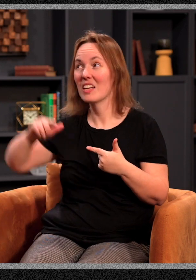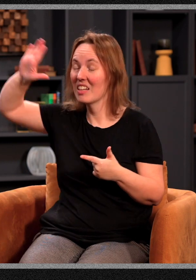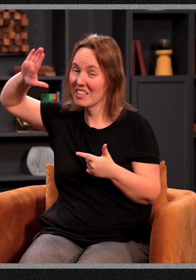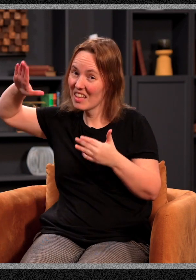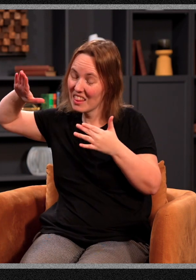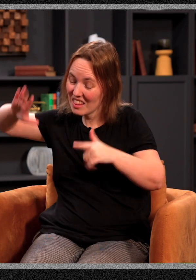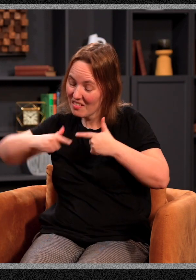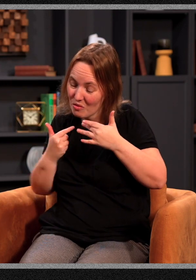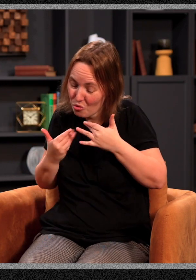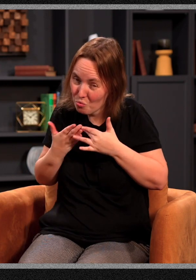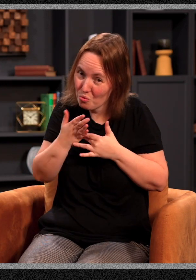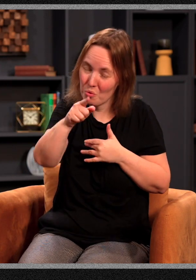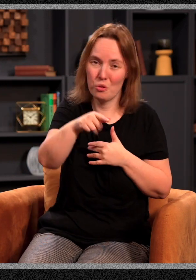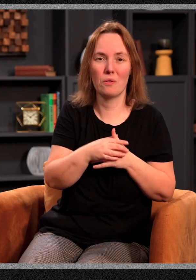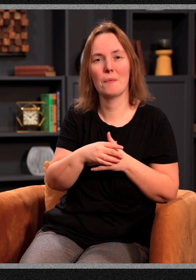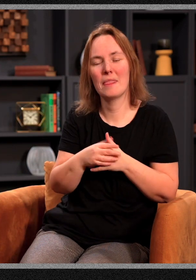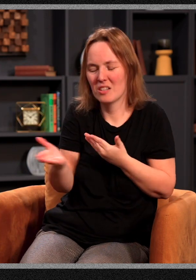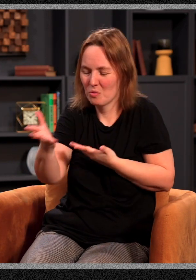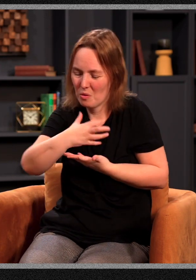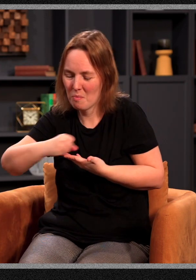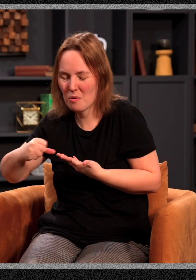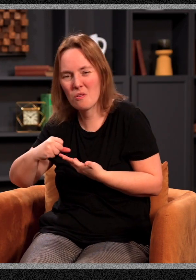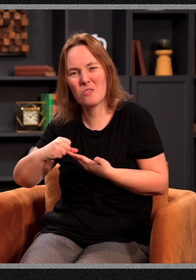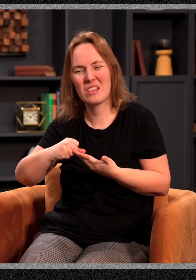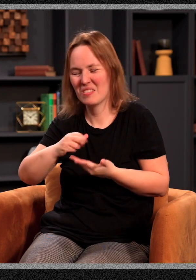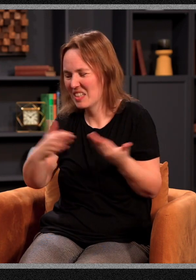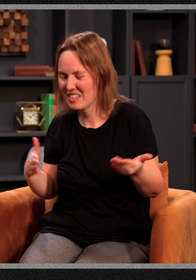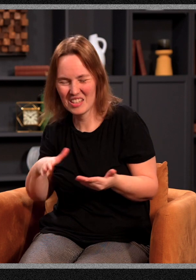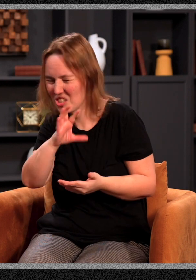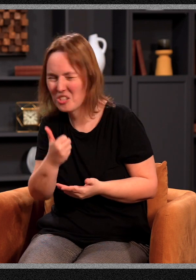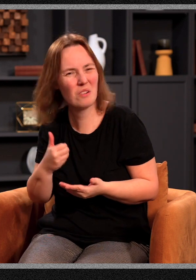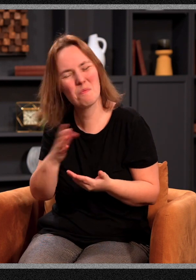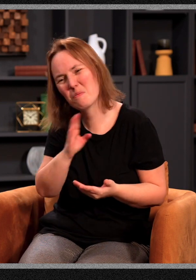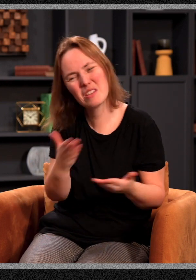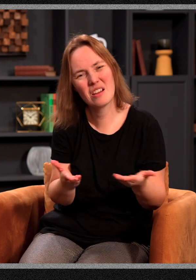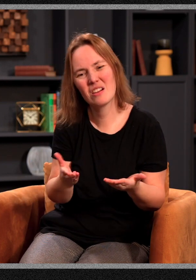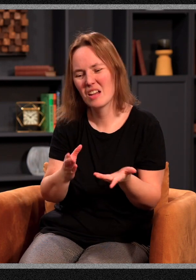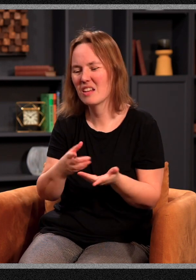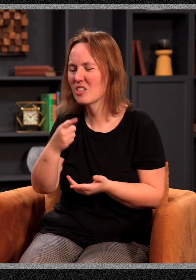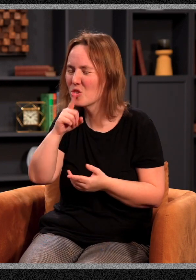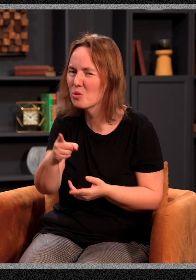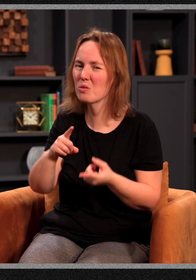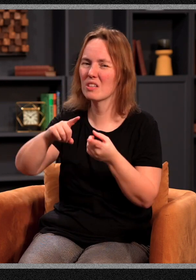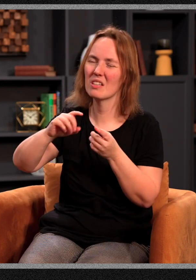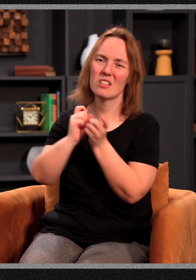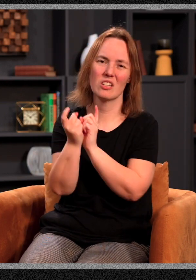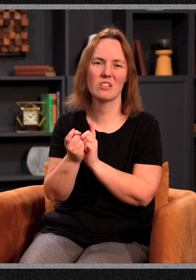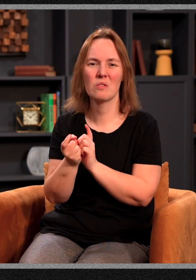through you, to crowd out what is not of you, what should not be there, to really begin to change, that's why the scripture says, we need to renew